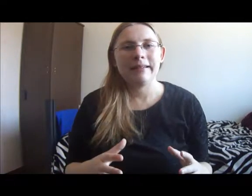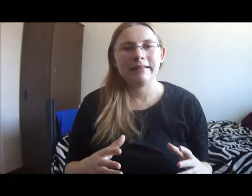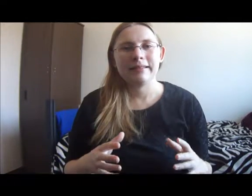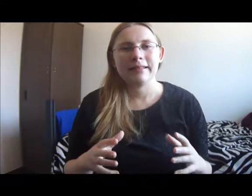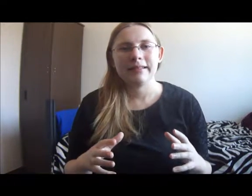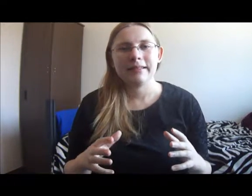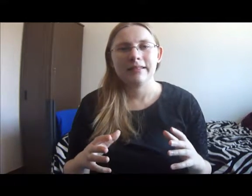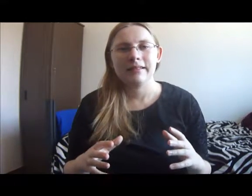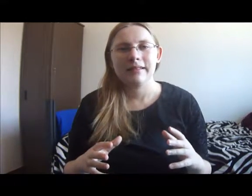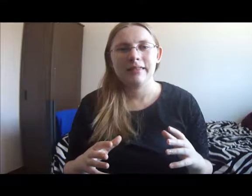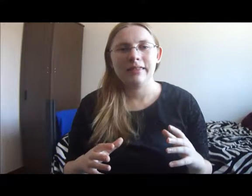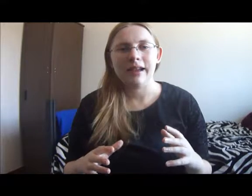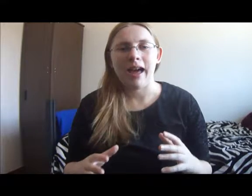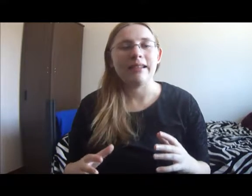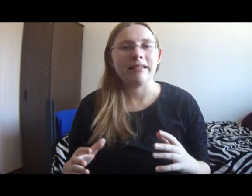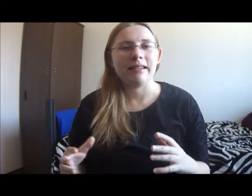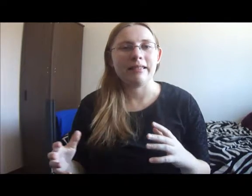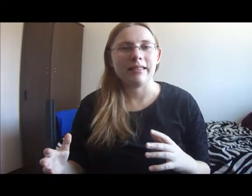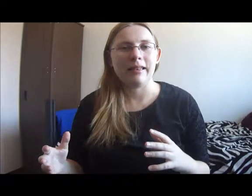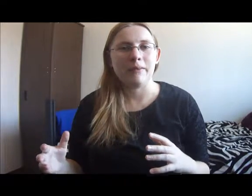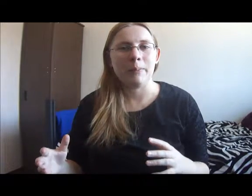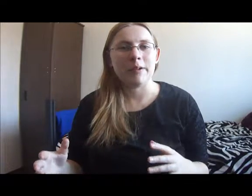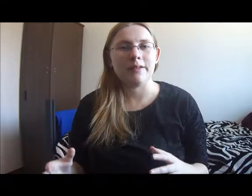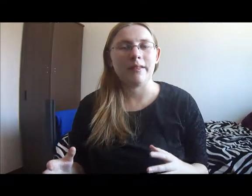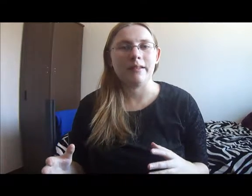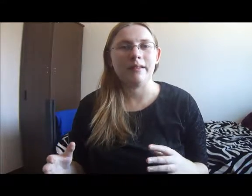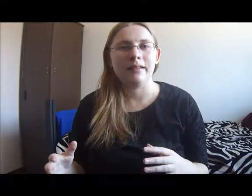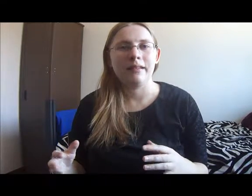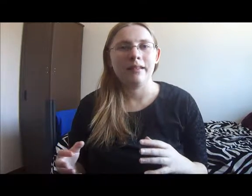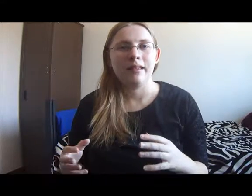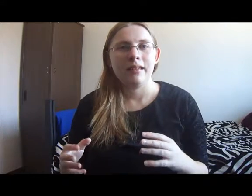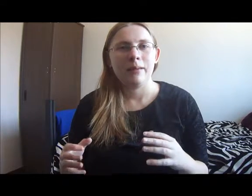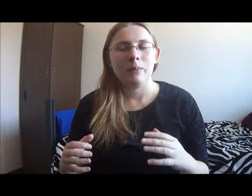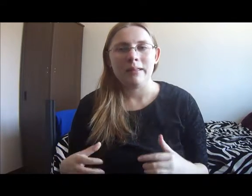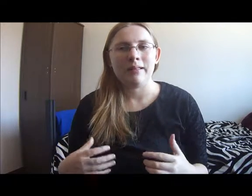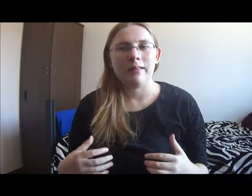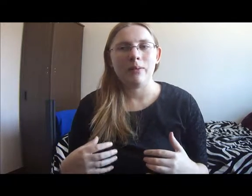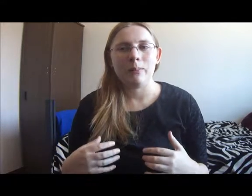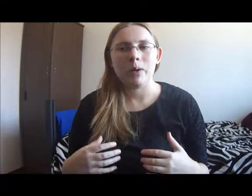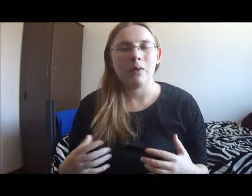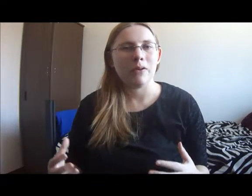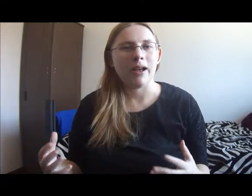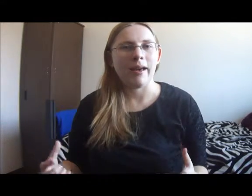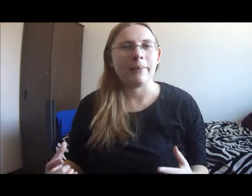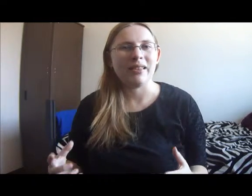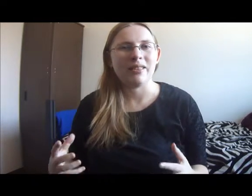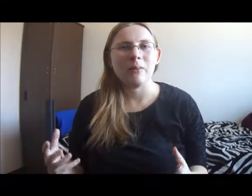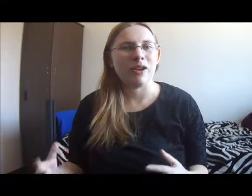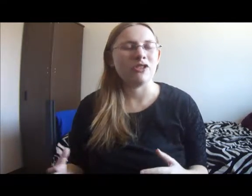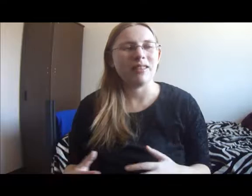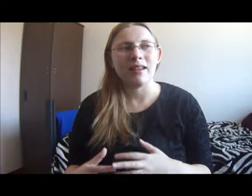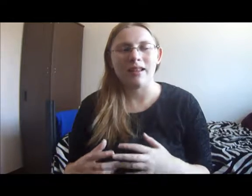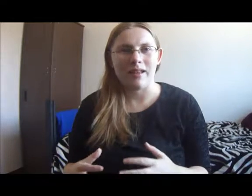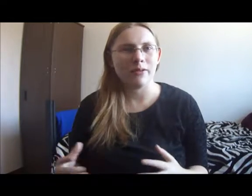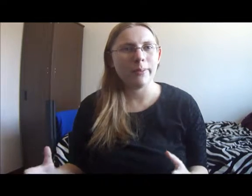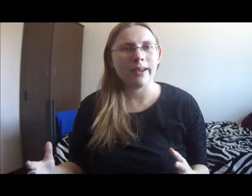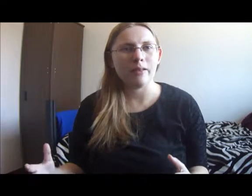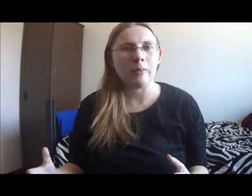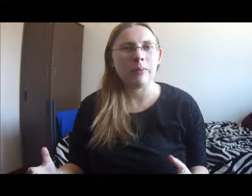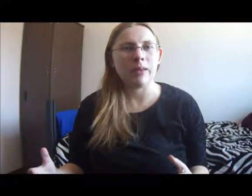When the kindness of a person makes them overcome so much that everybody else wouldn't